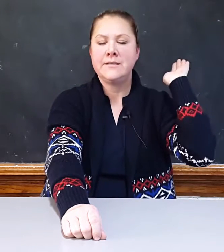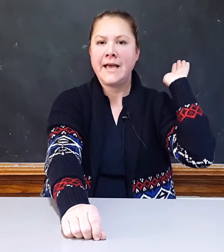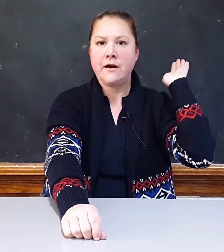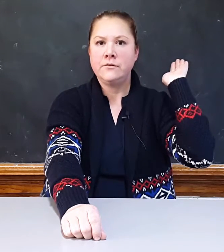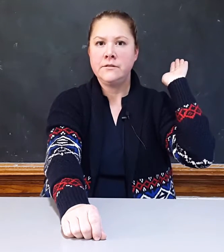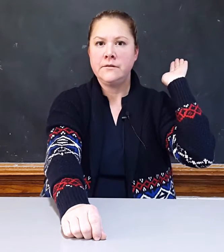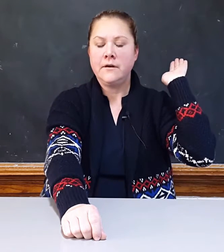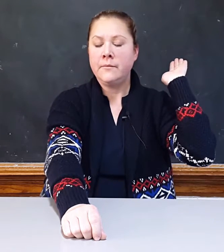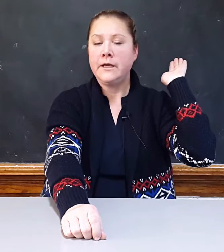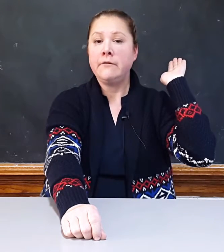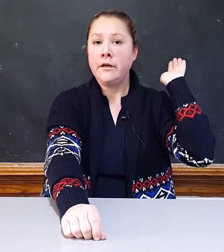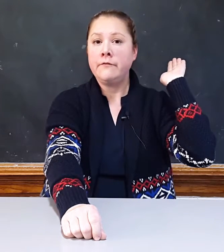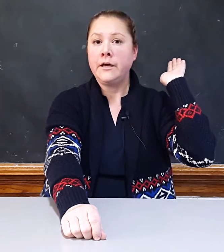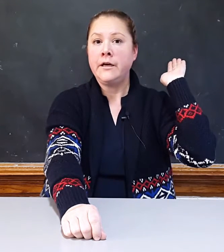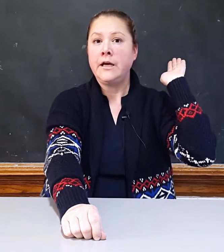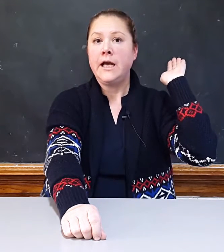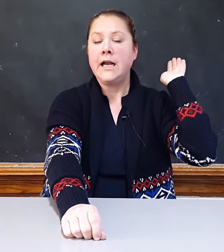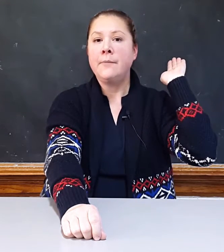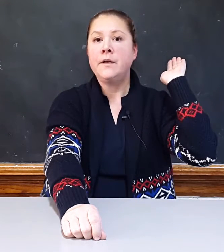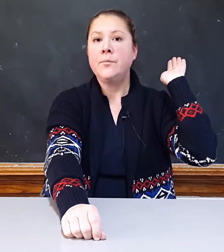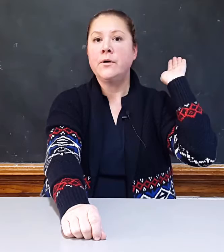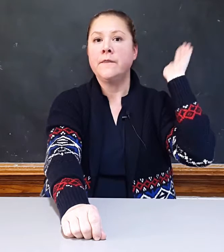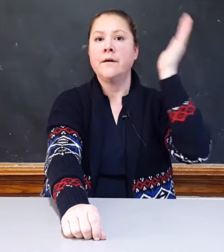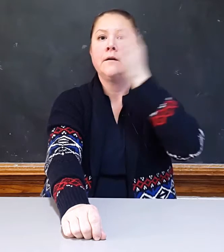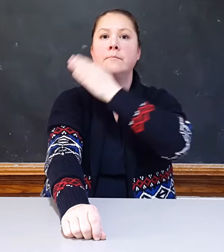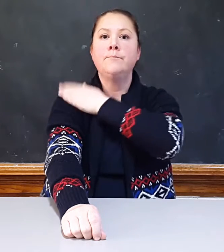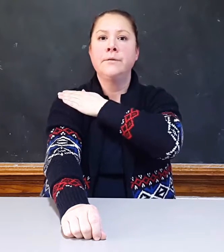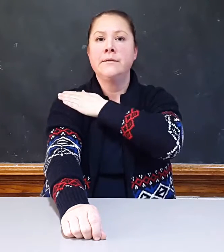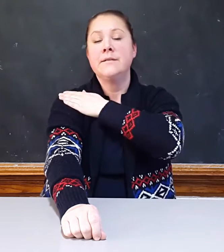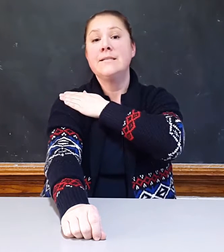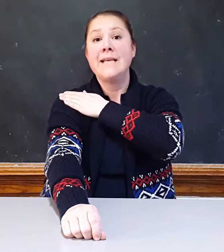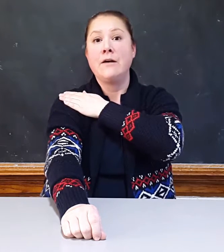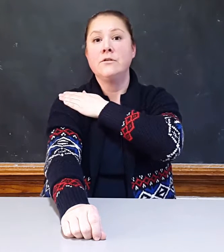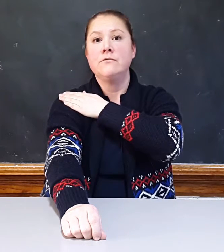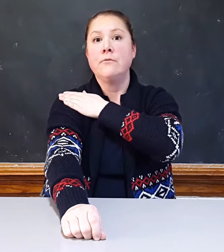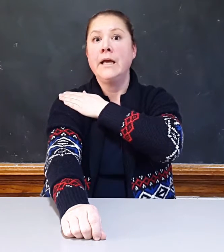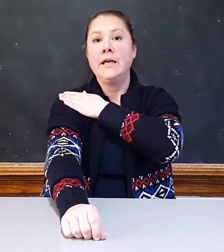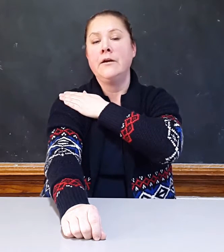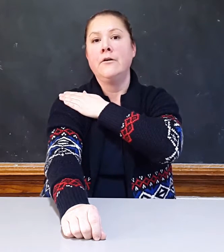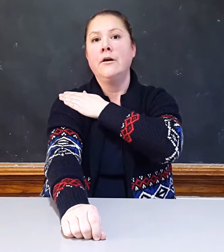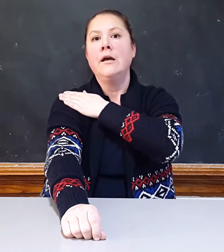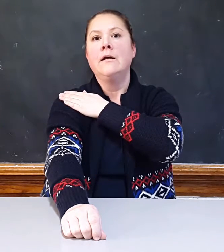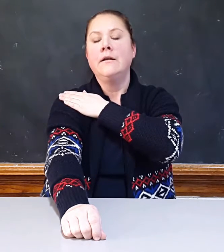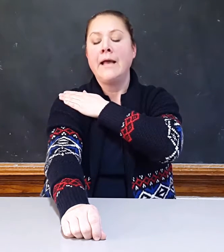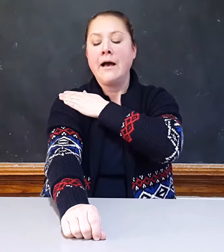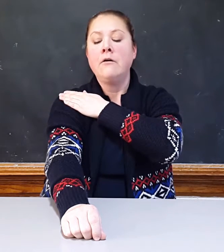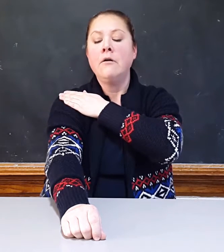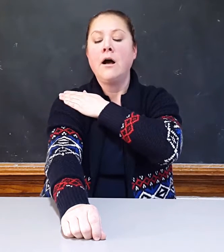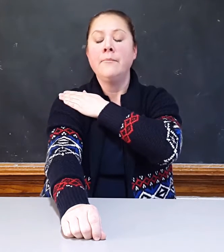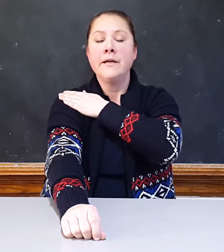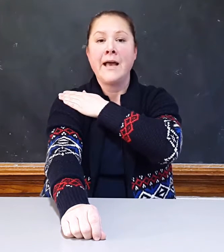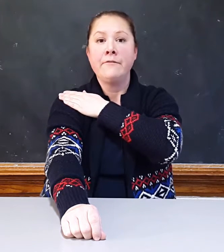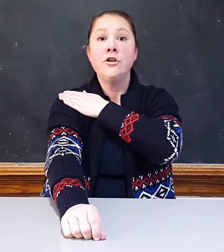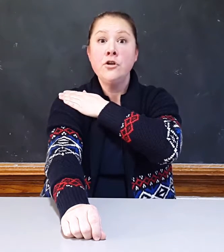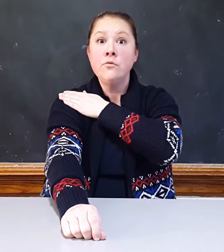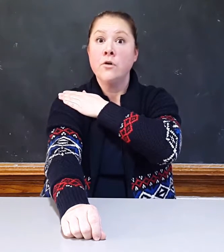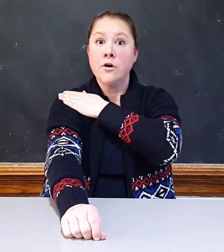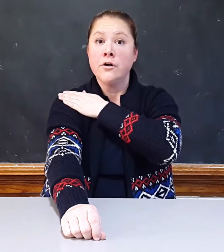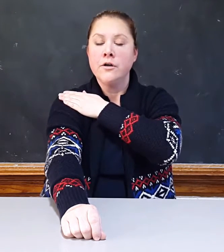sound, I'm going to get rid of it, and I'm going to put the b sound right here. Now I'm going to have a new word.